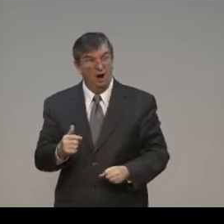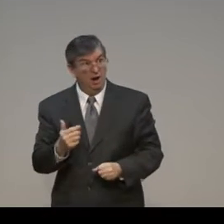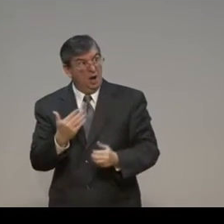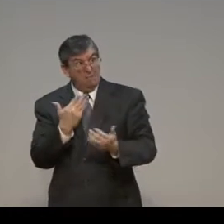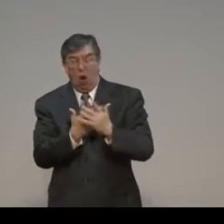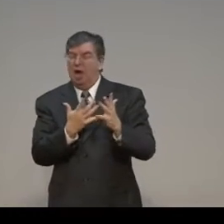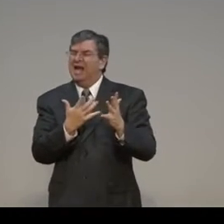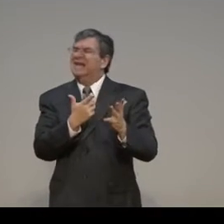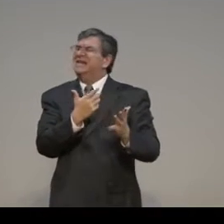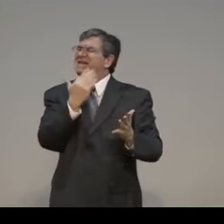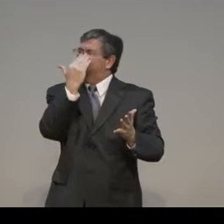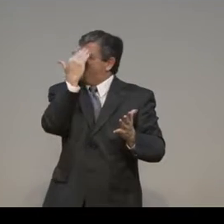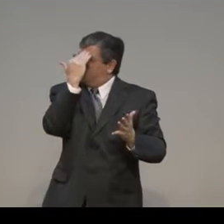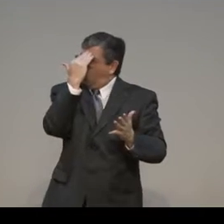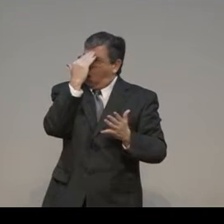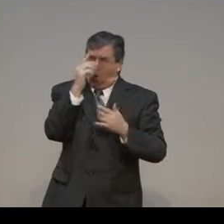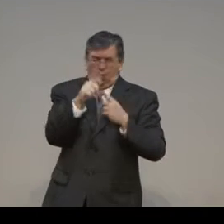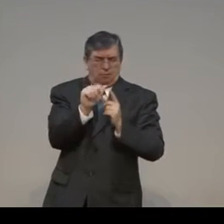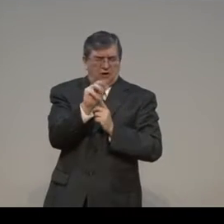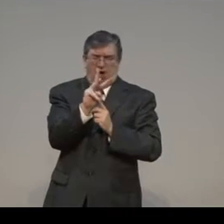Saul was feared by Christians